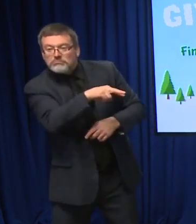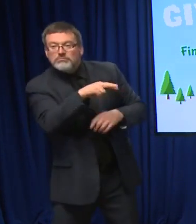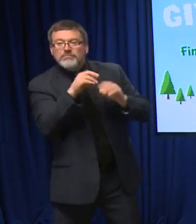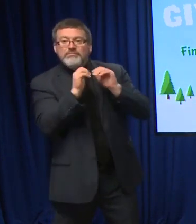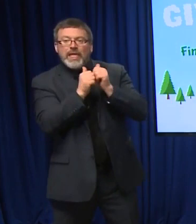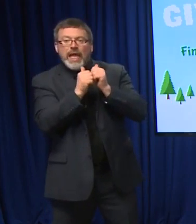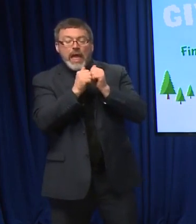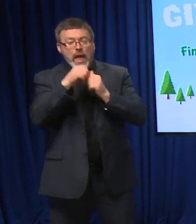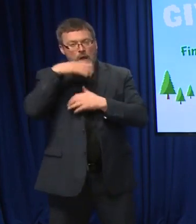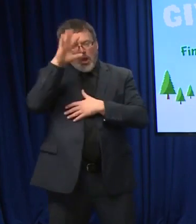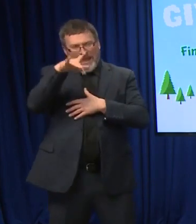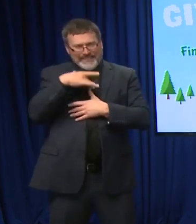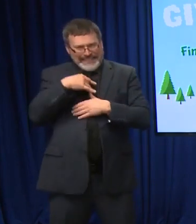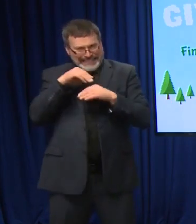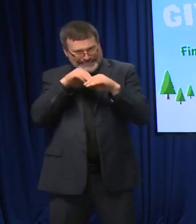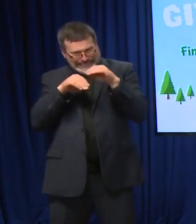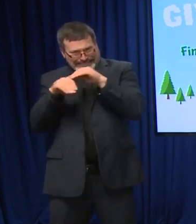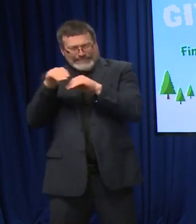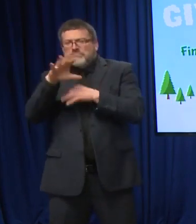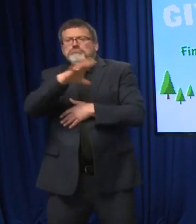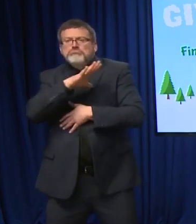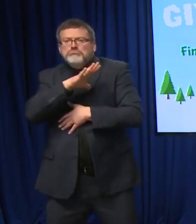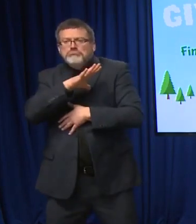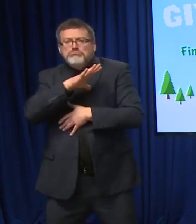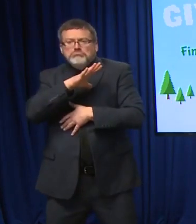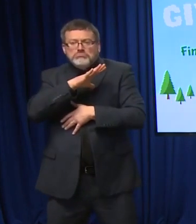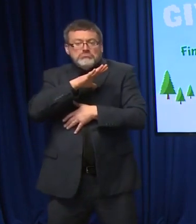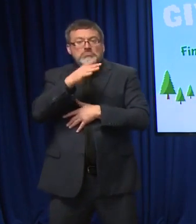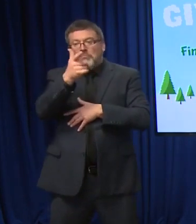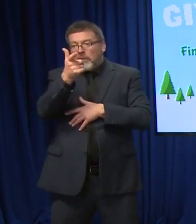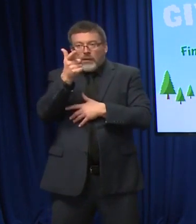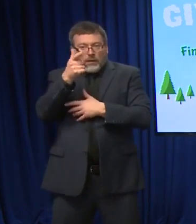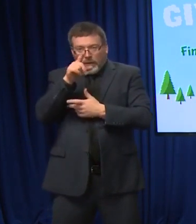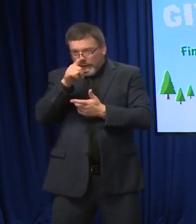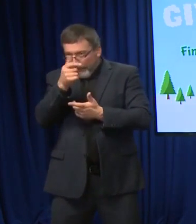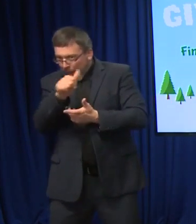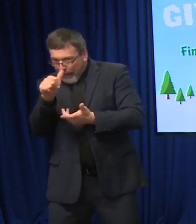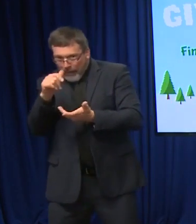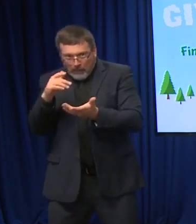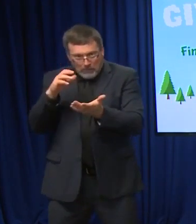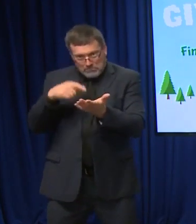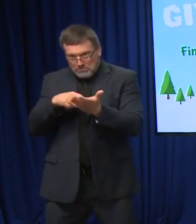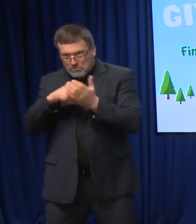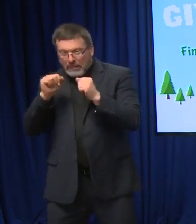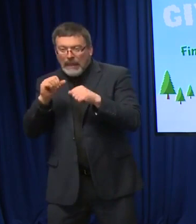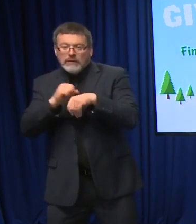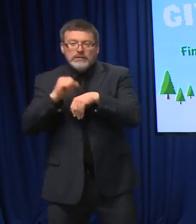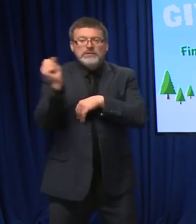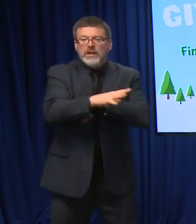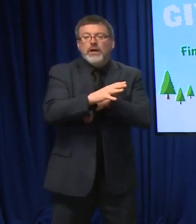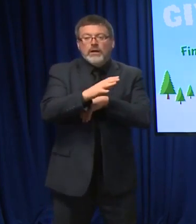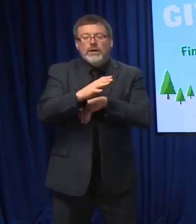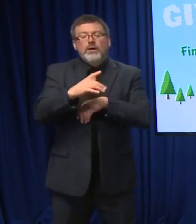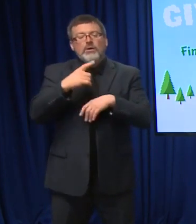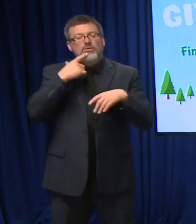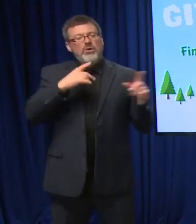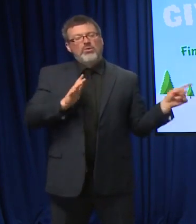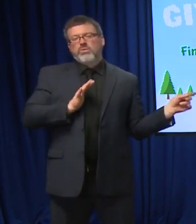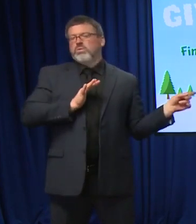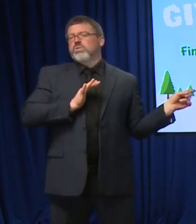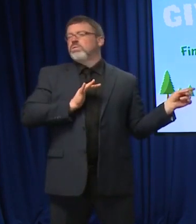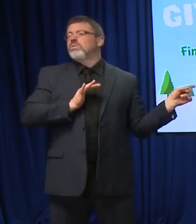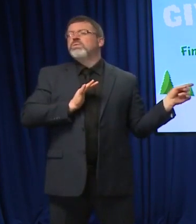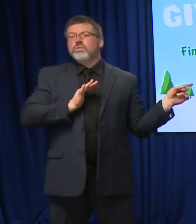expensive. We know supply chain is limited. Anything folks can do to be part of this really, really great program. It's very uplifting.